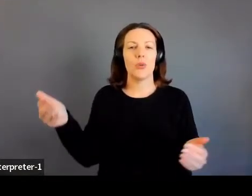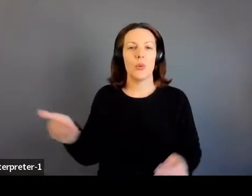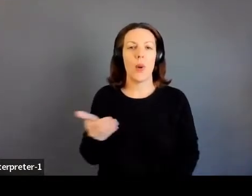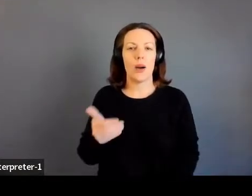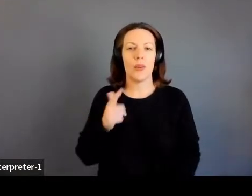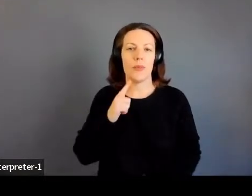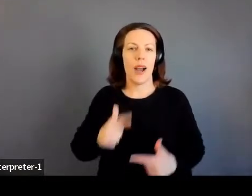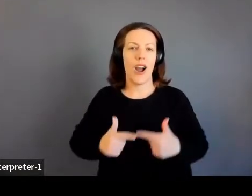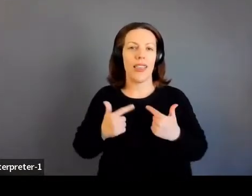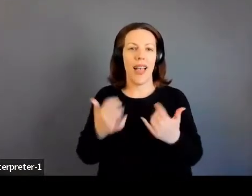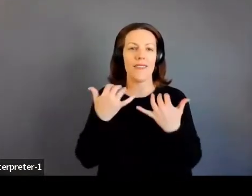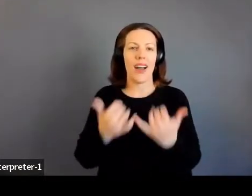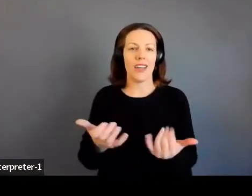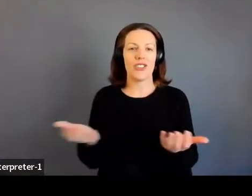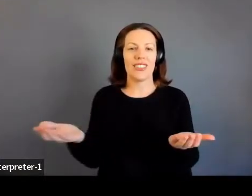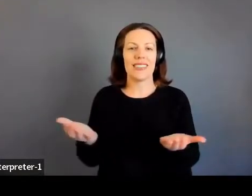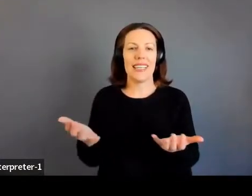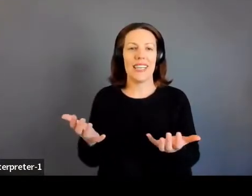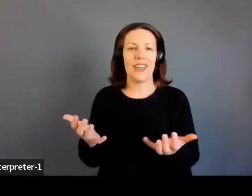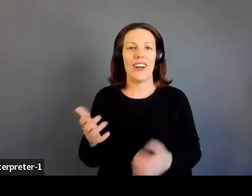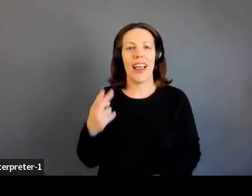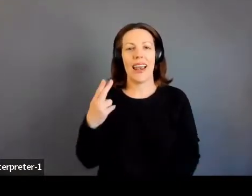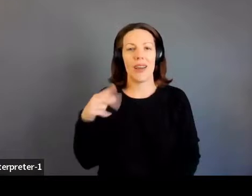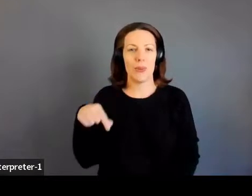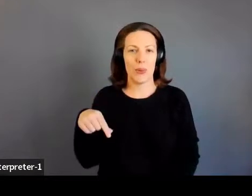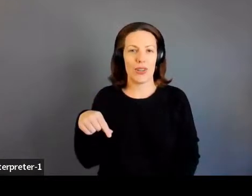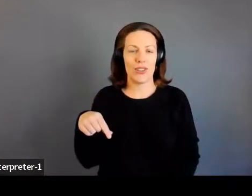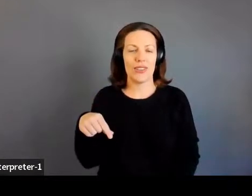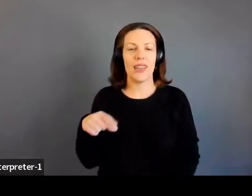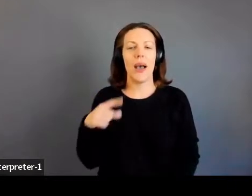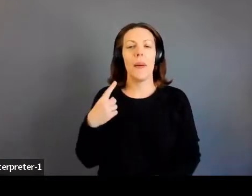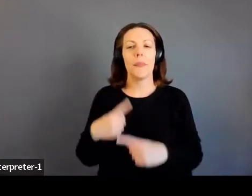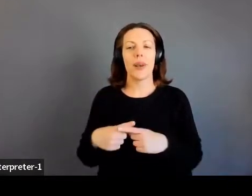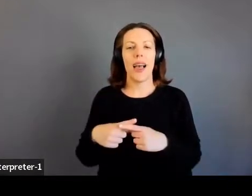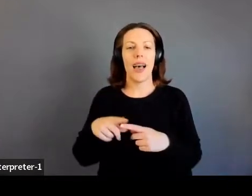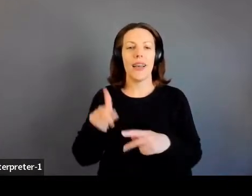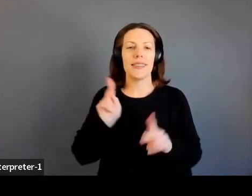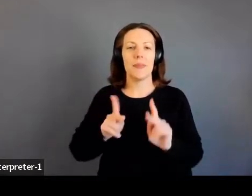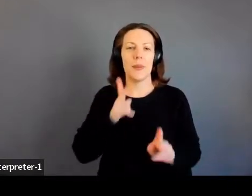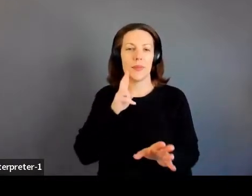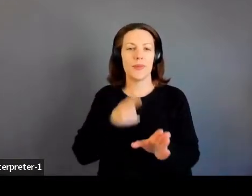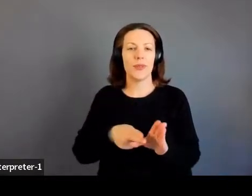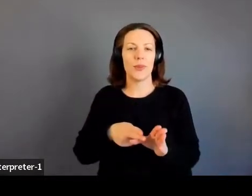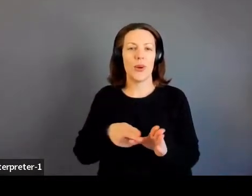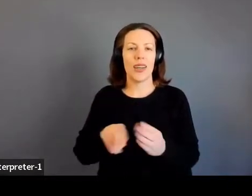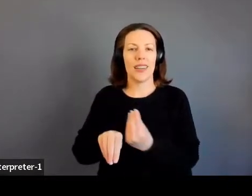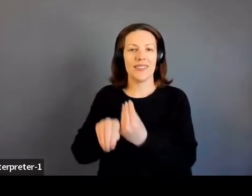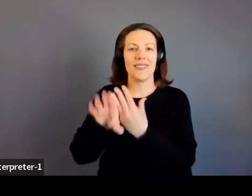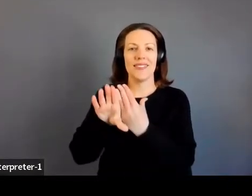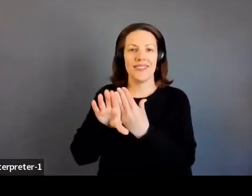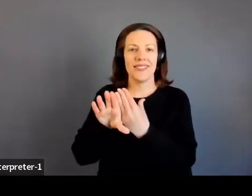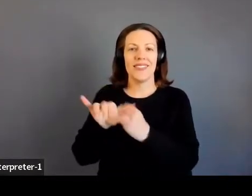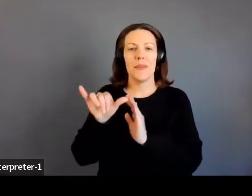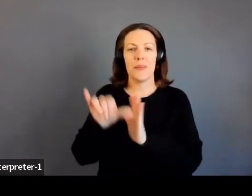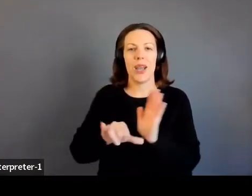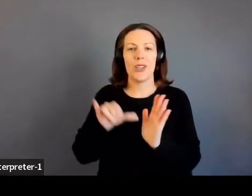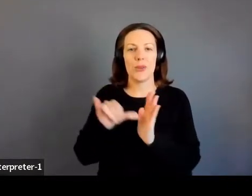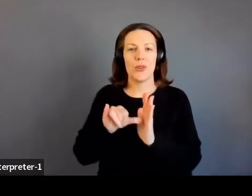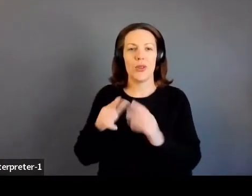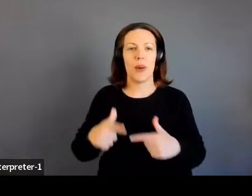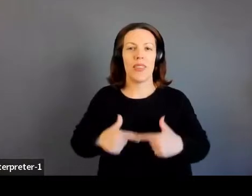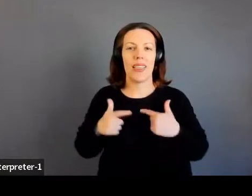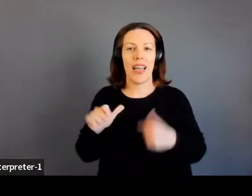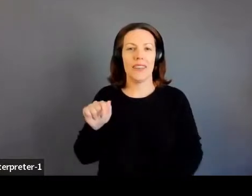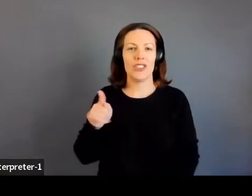live audience here in the Quesada Auditorium at headquarters, as well as our participants by YouTube on our live stream.